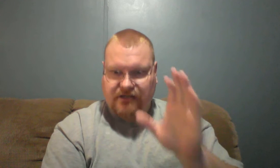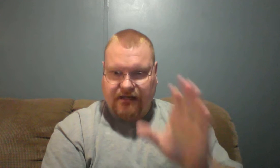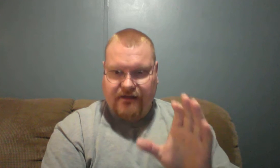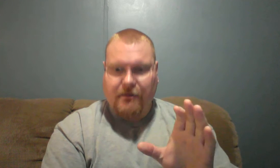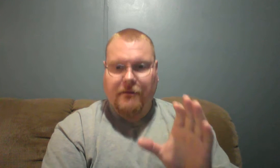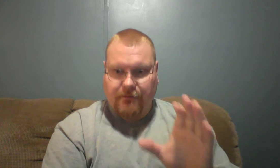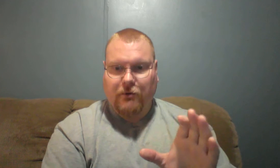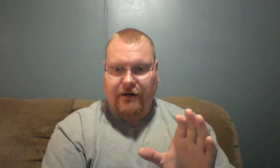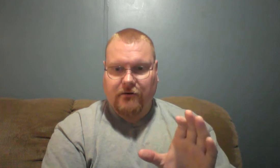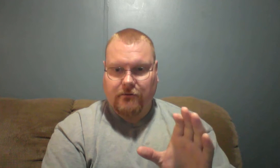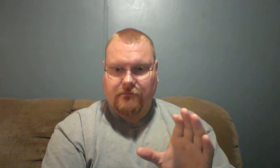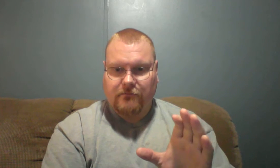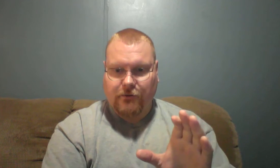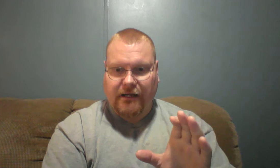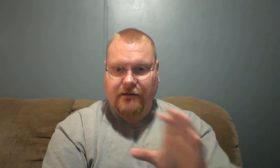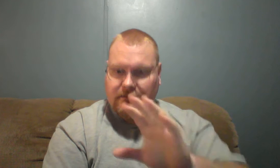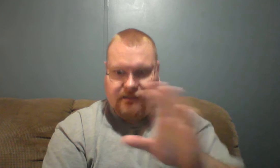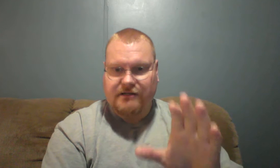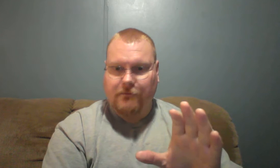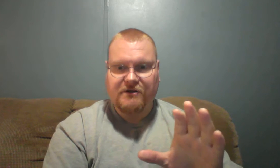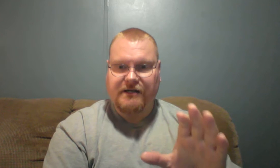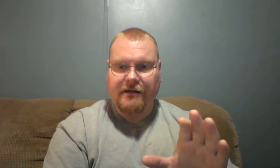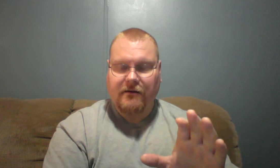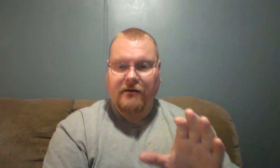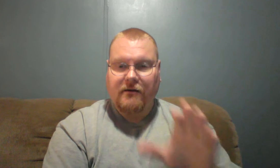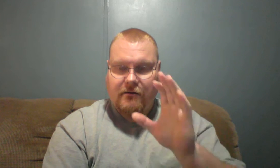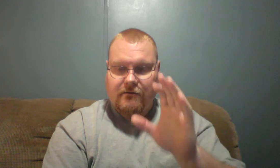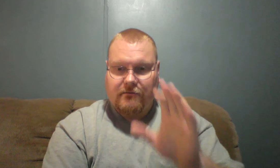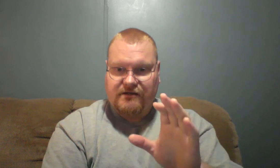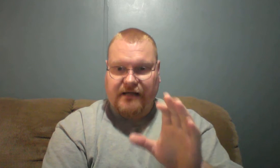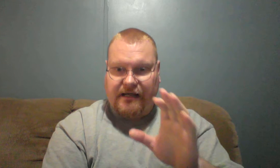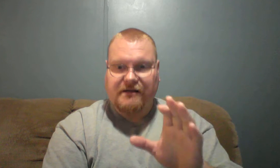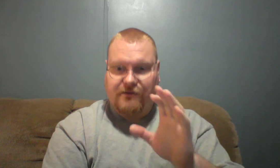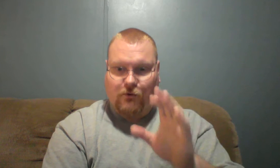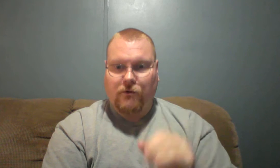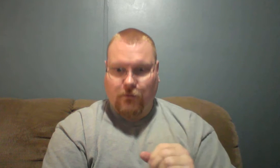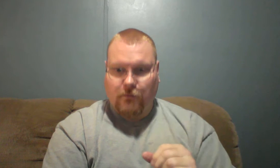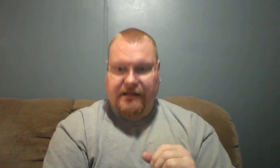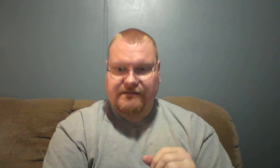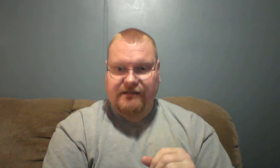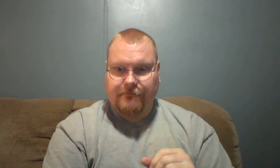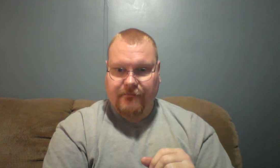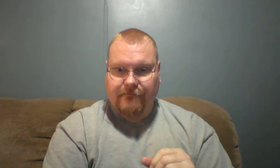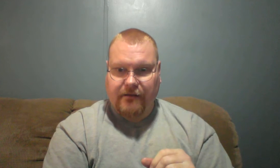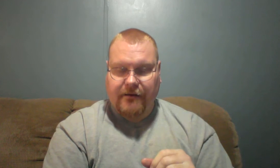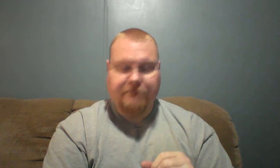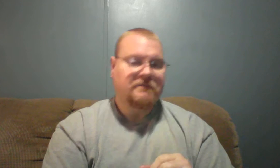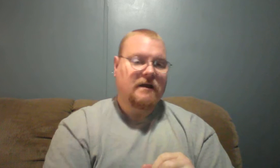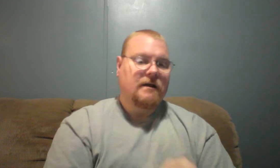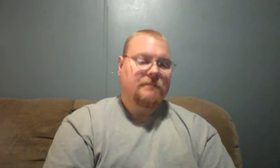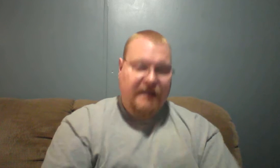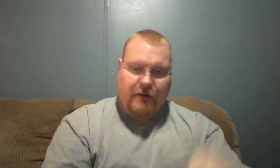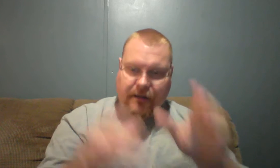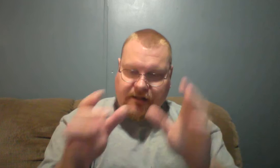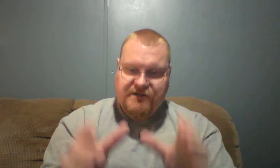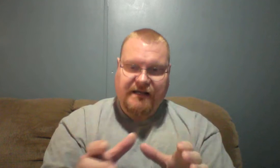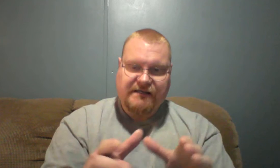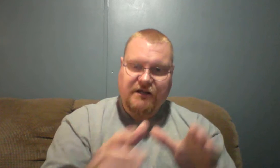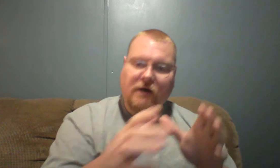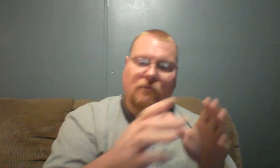lift them up in prayer. Okay. That's all I'm going to say. Just ask that the Lord will bless them. Amen. But anyway, it mentioned, I said, you know, when